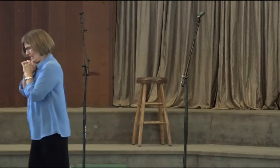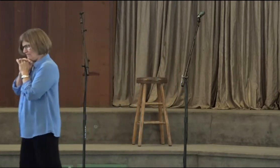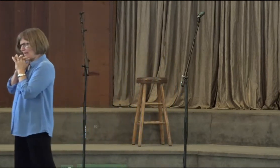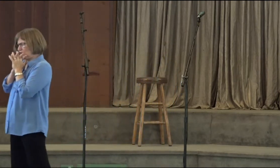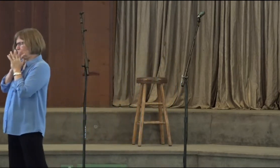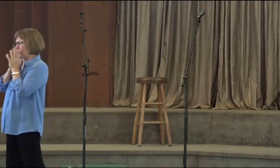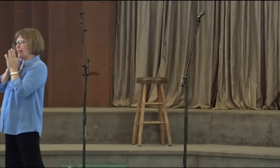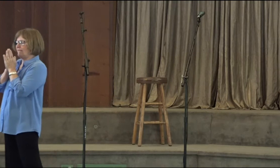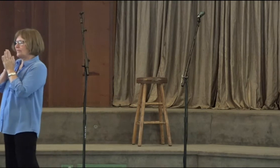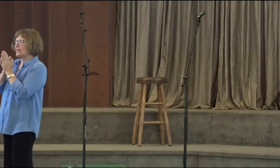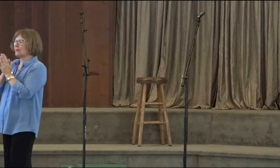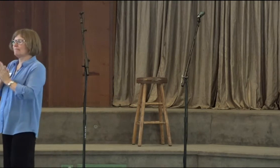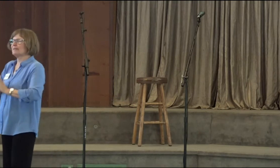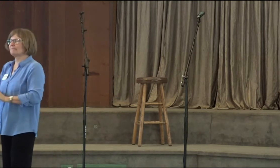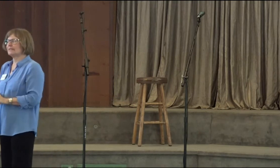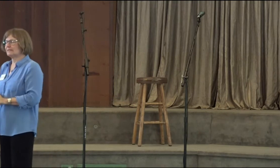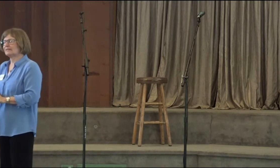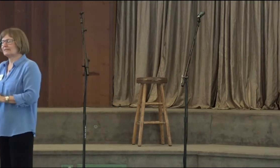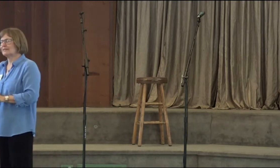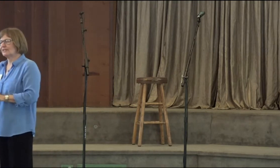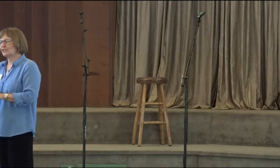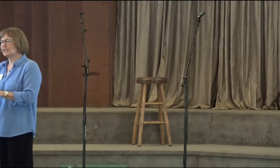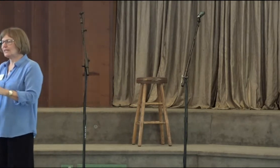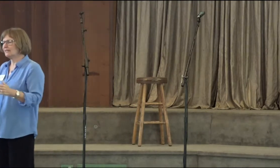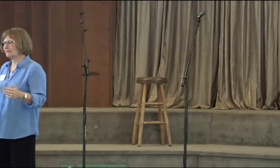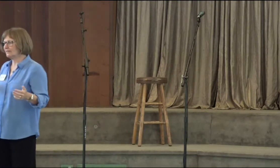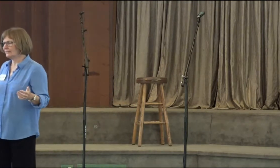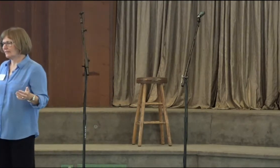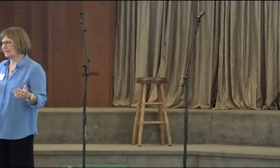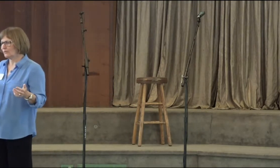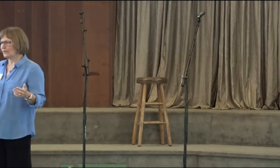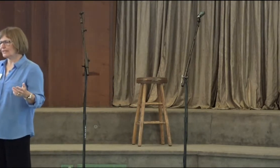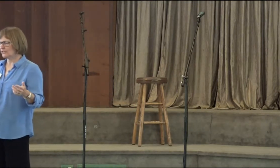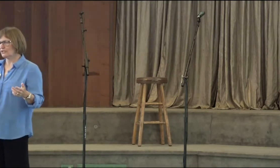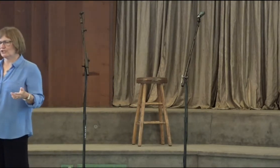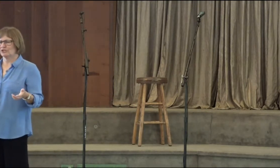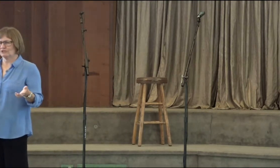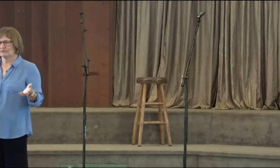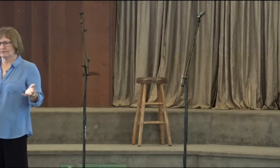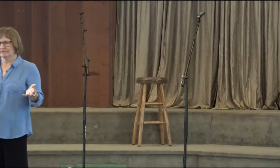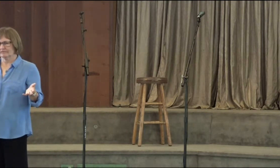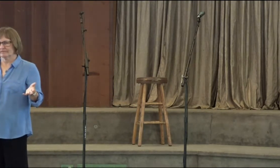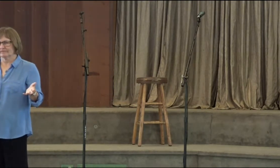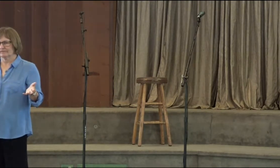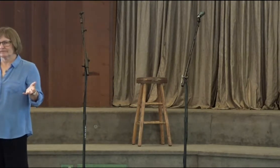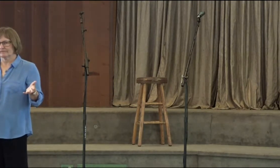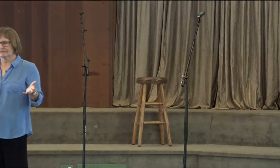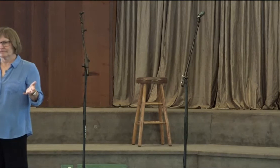May you have the commitment to heal what has hurt you.